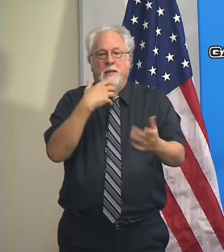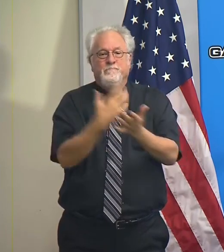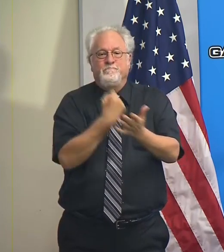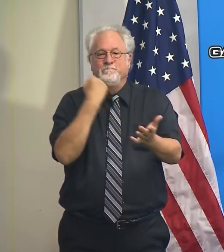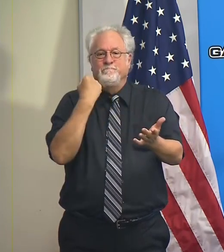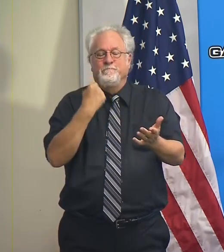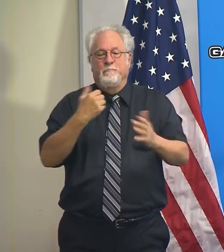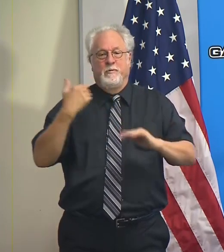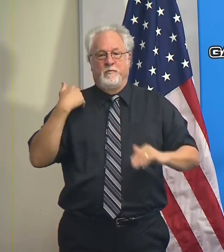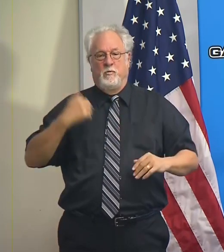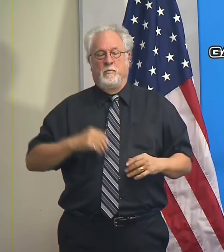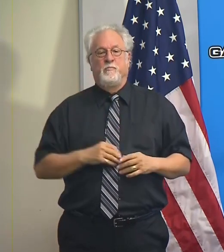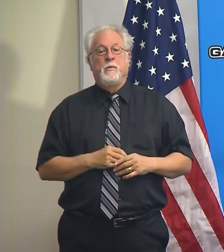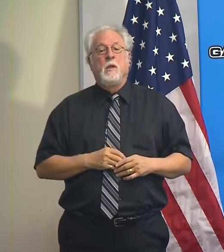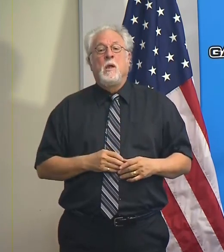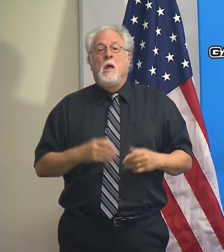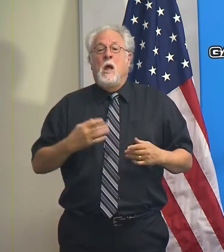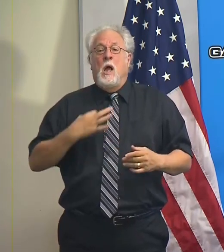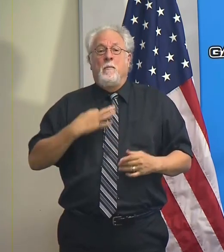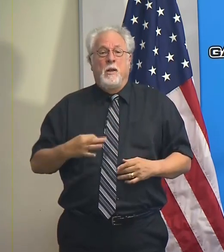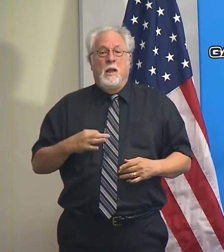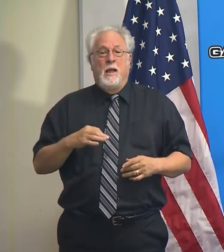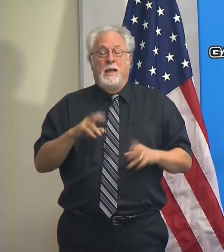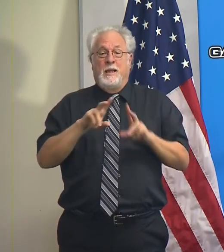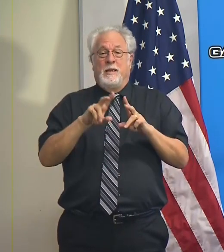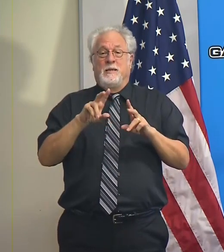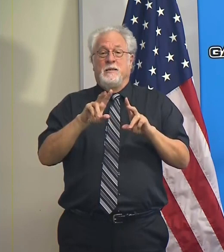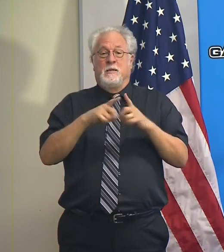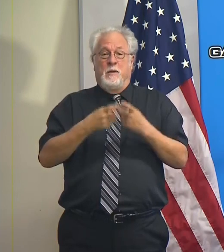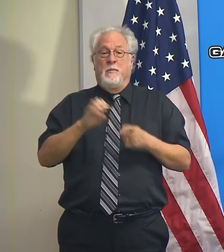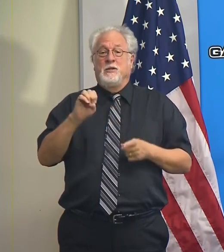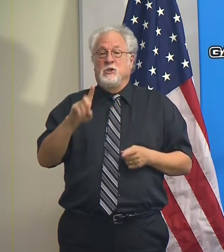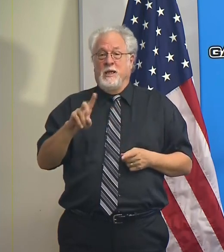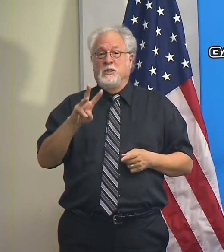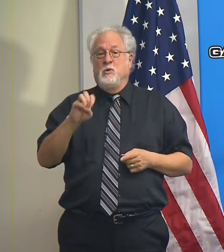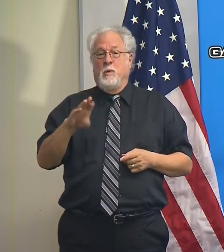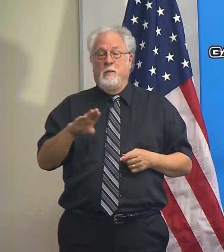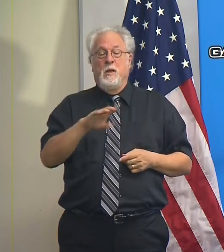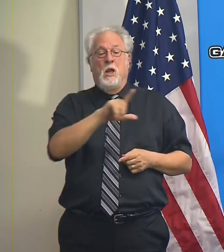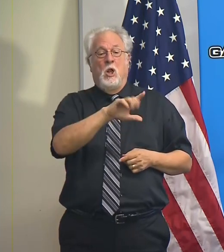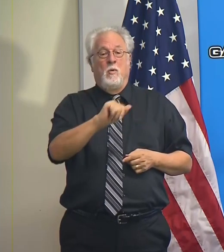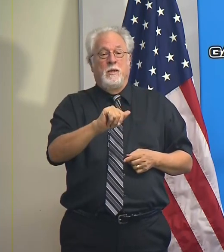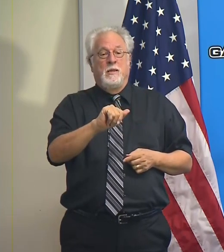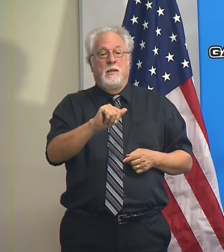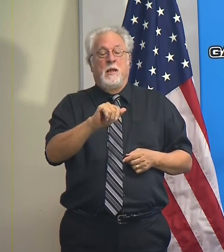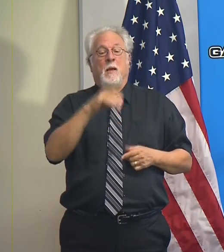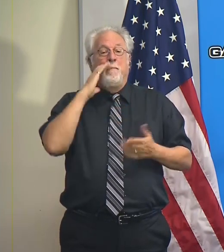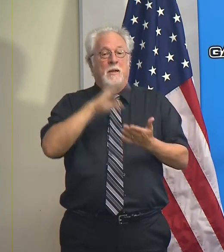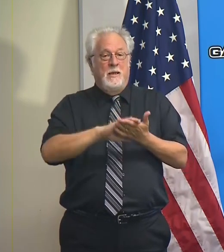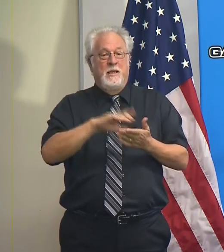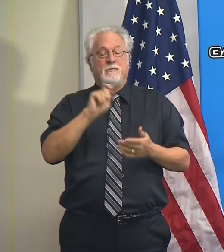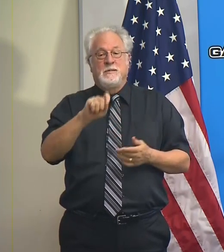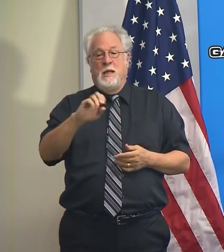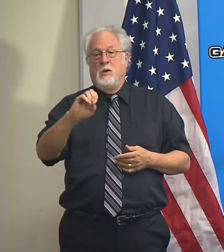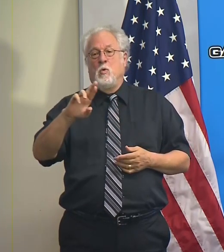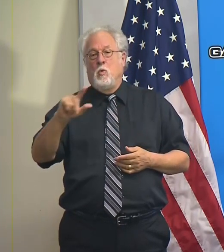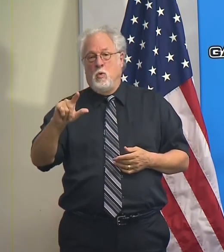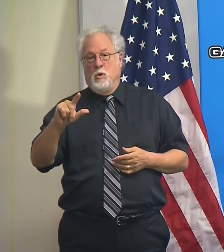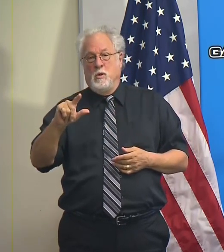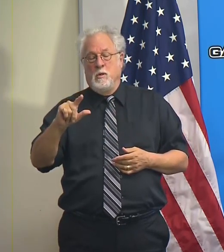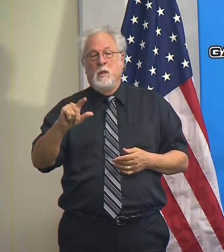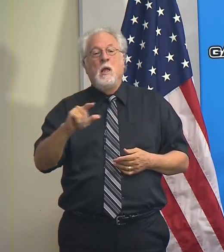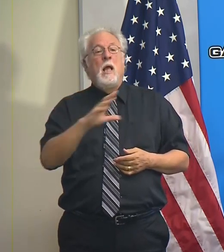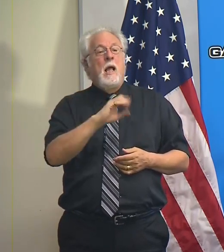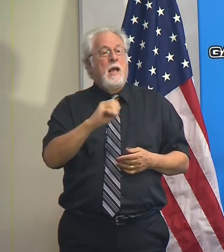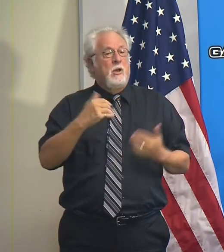previously. You apply on the Department of Education website at louisianabelieves.org, and